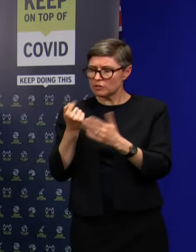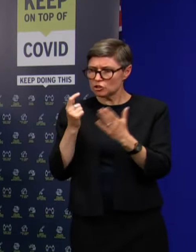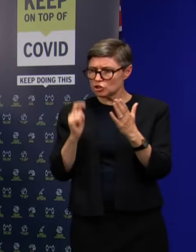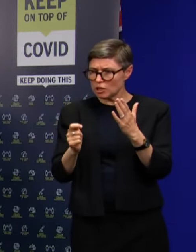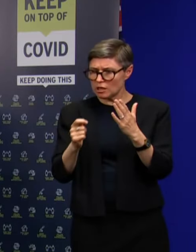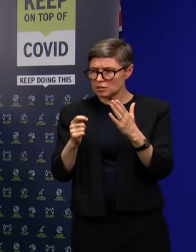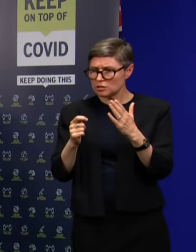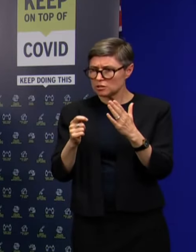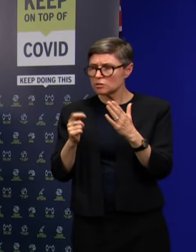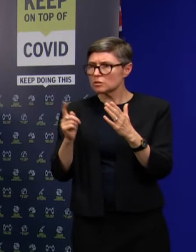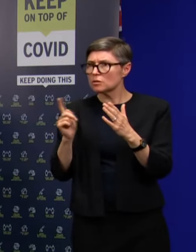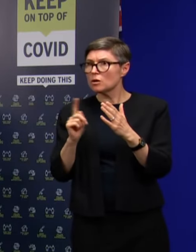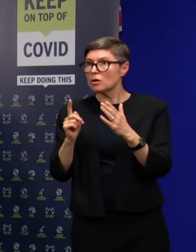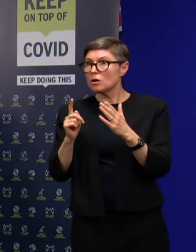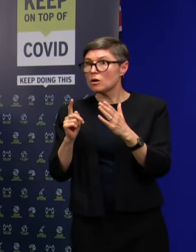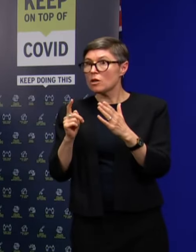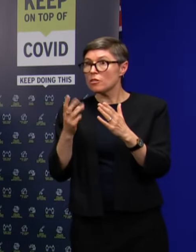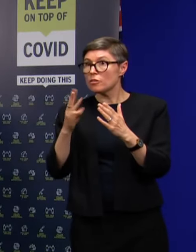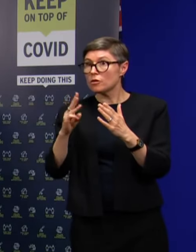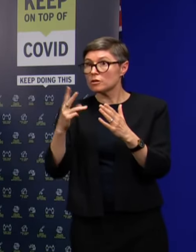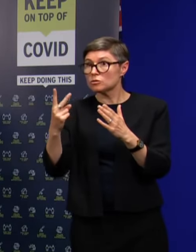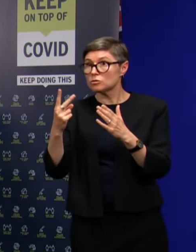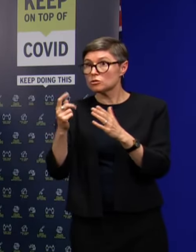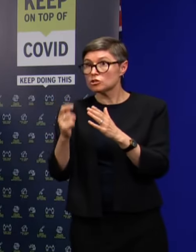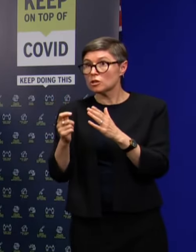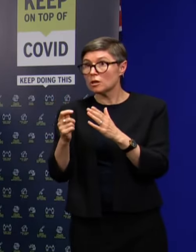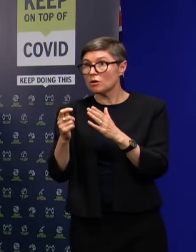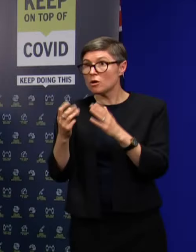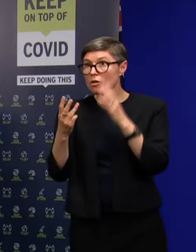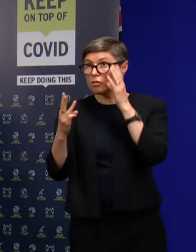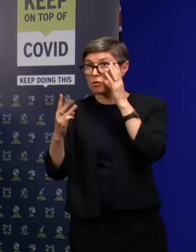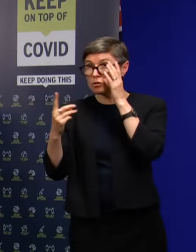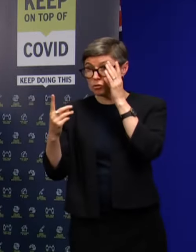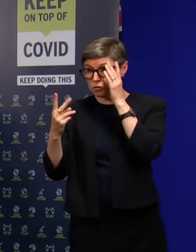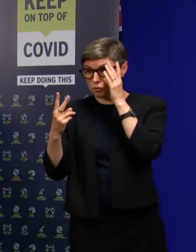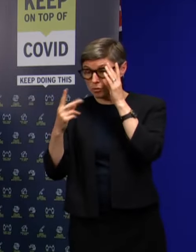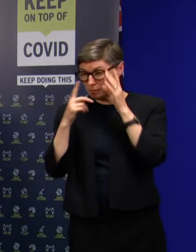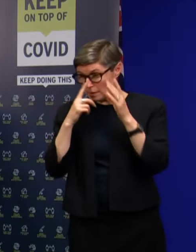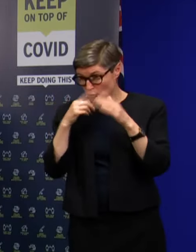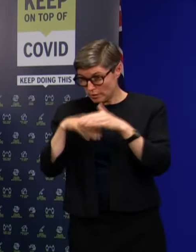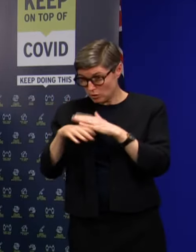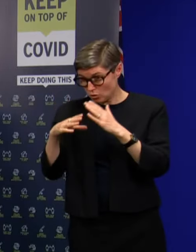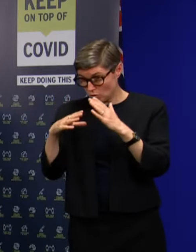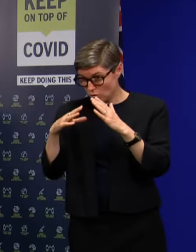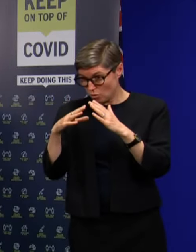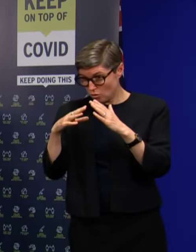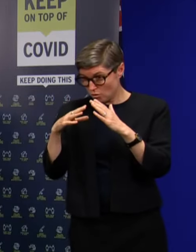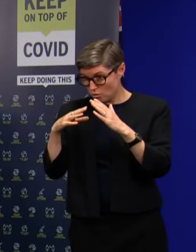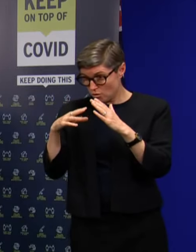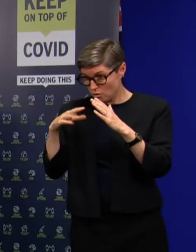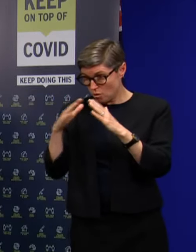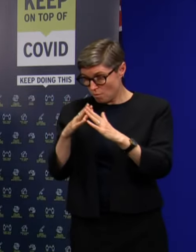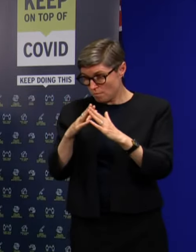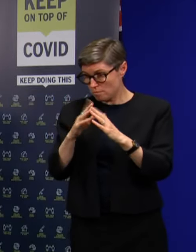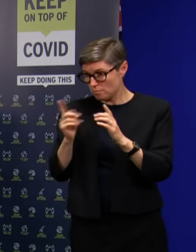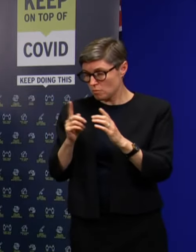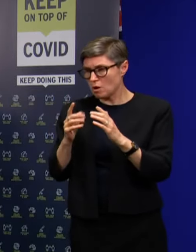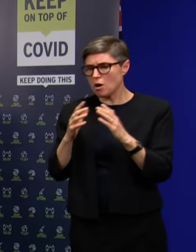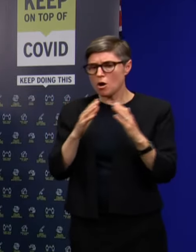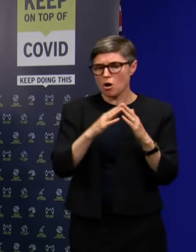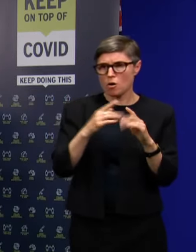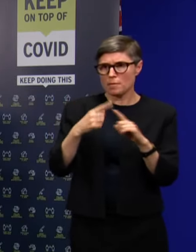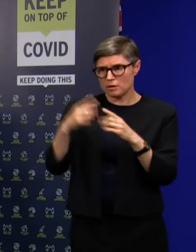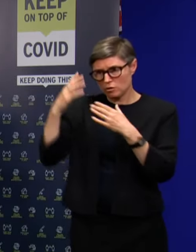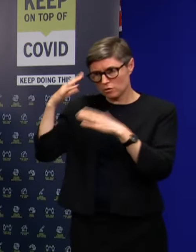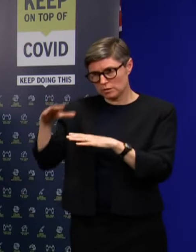They are actually part of those numbers. They're part of the 32. So are they in hotel quarantine or at home? There's a combination of both. And